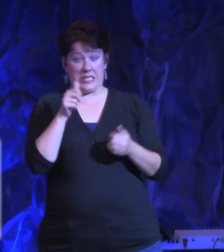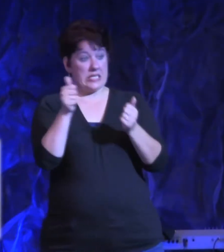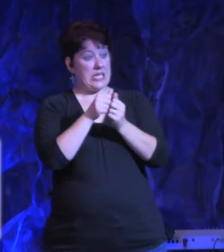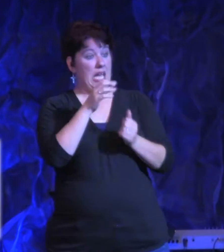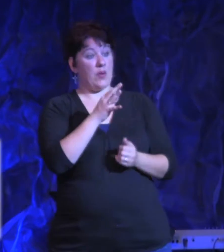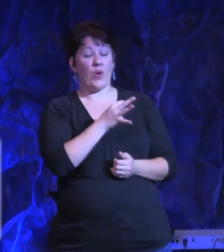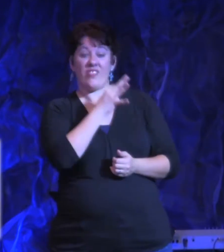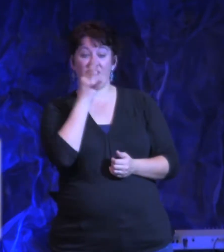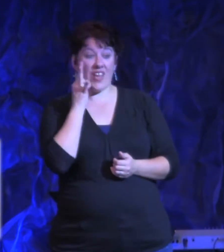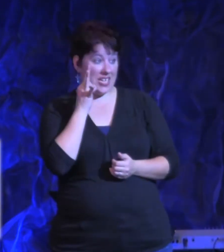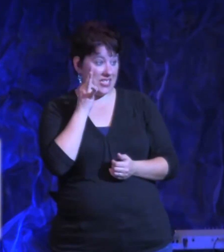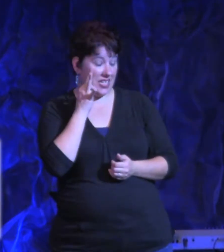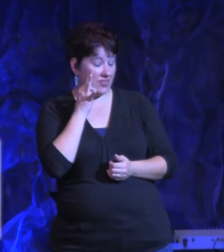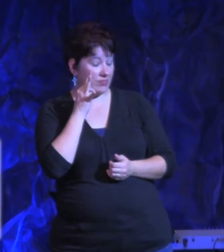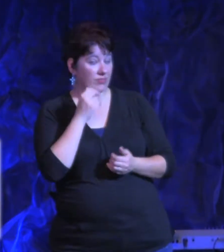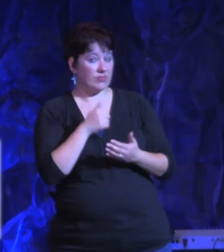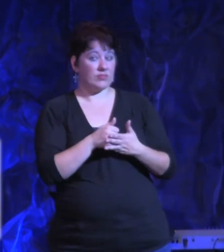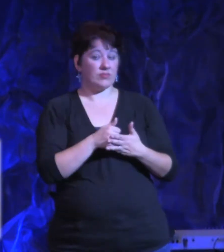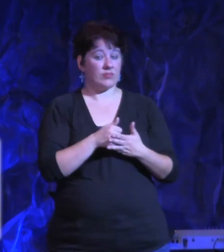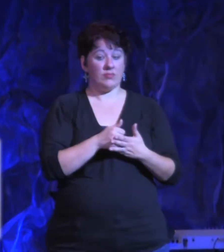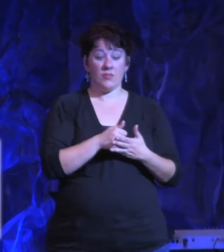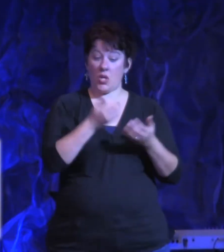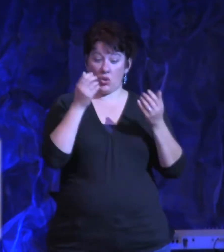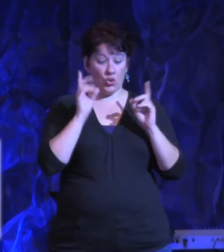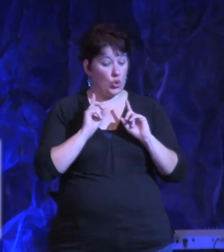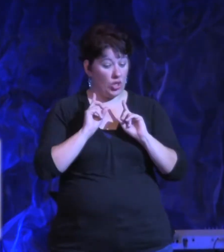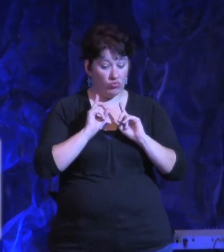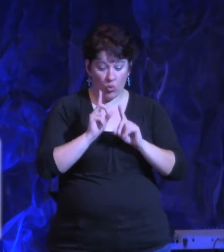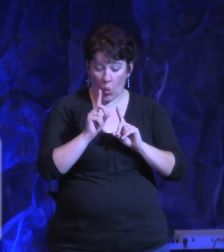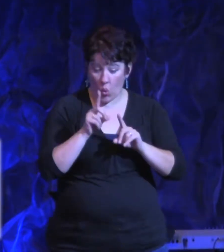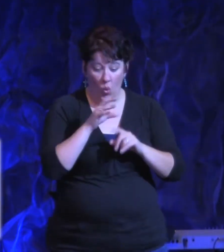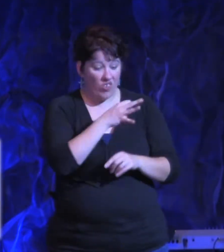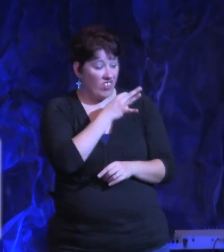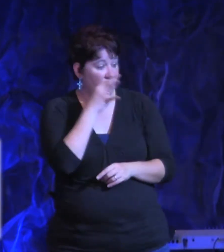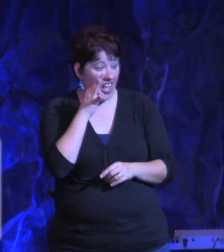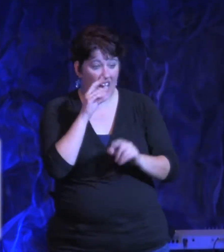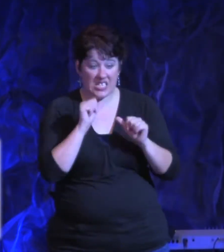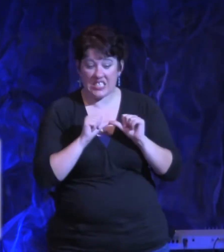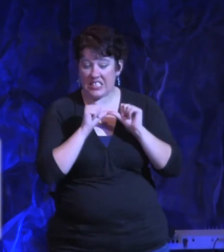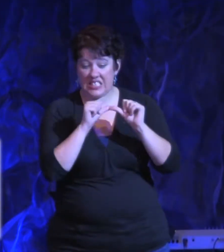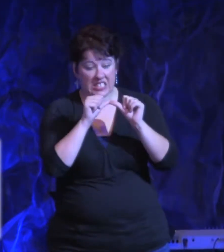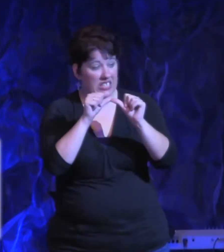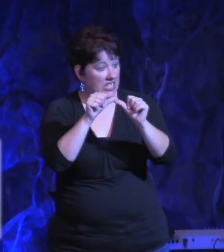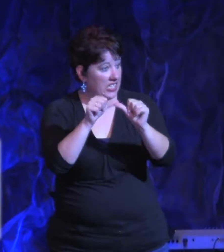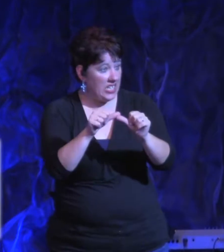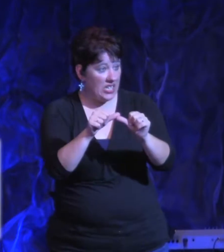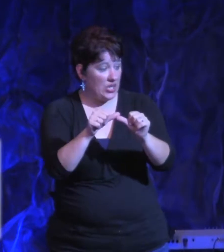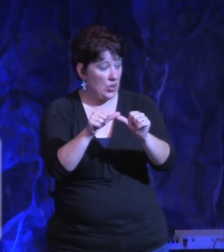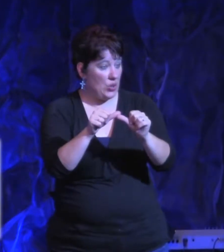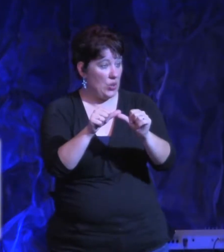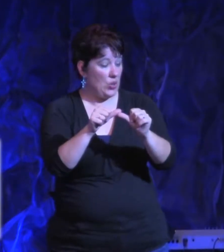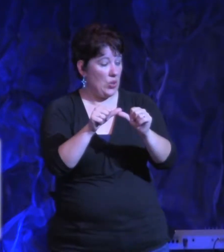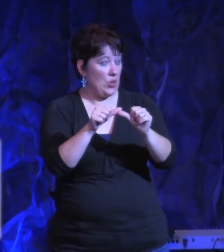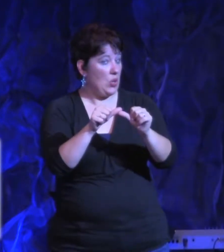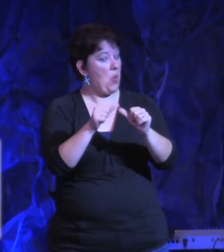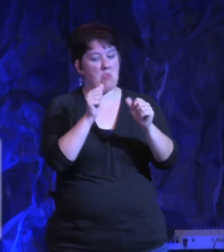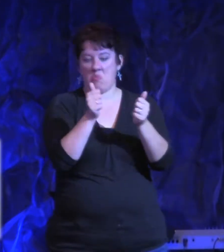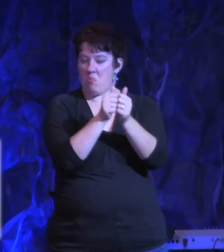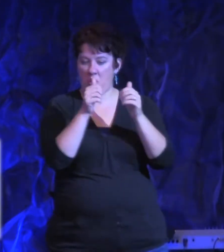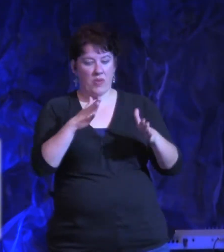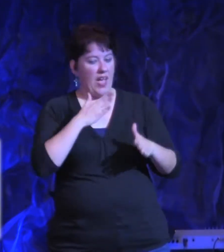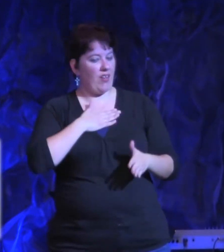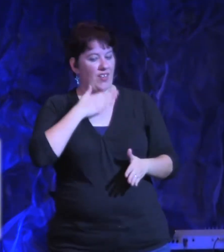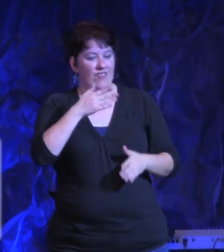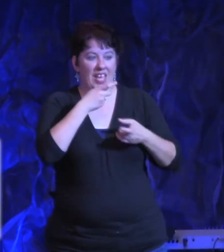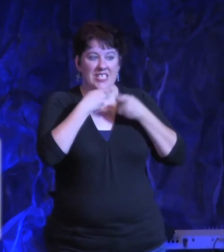hearing me out here? David said in verse 5, I finally confessed my sin to you, and I stopped trying to hide